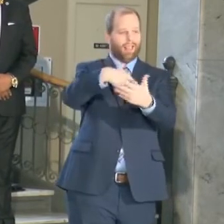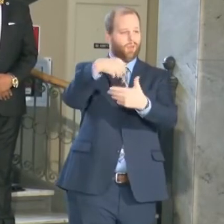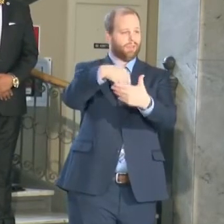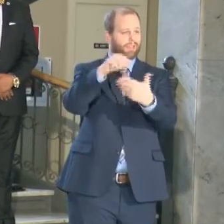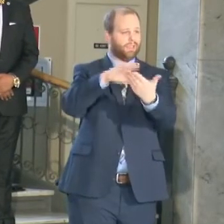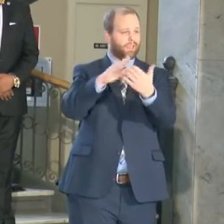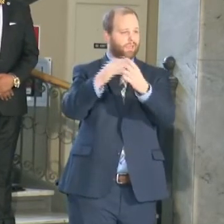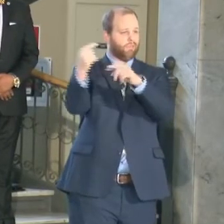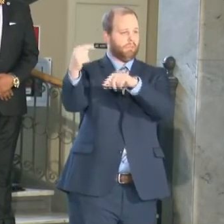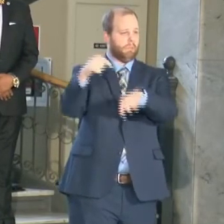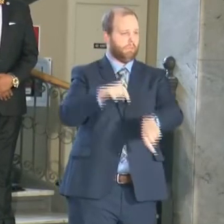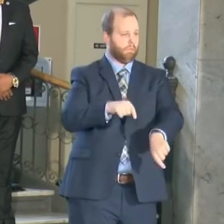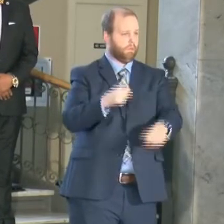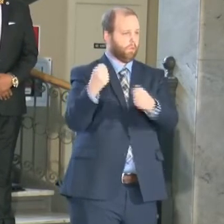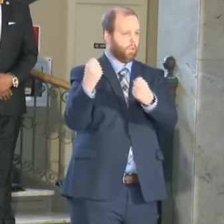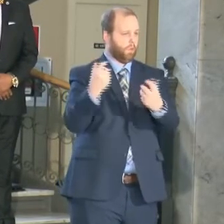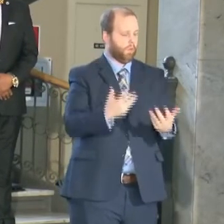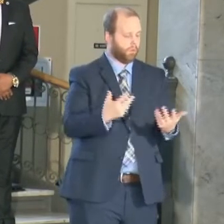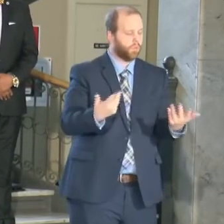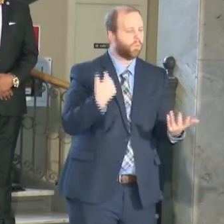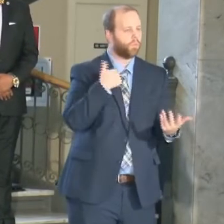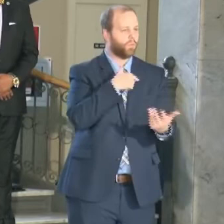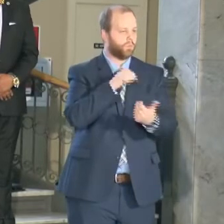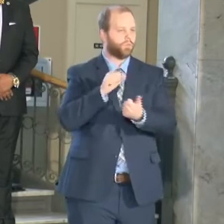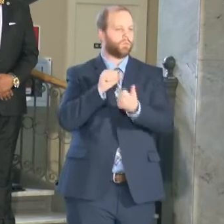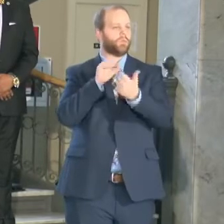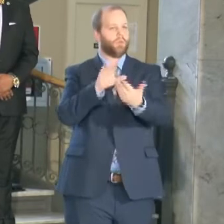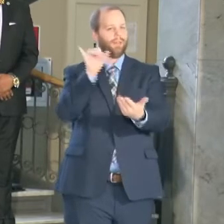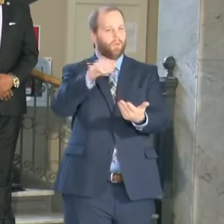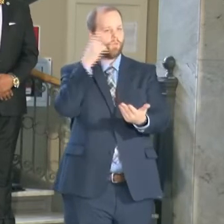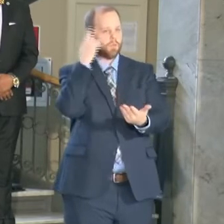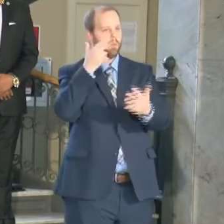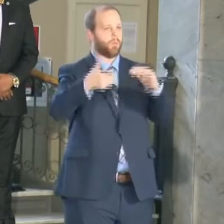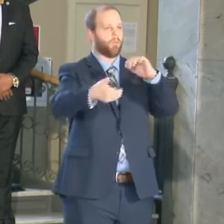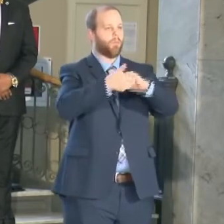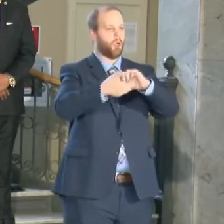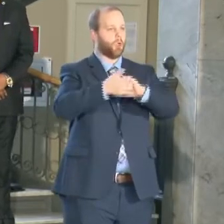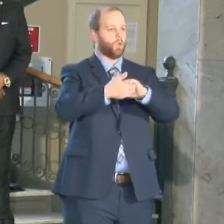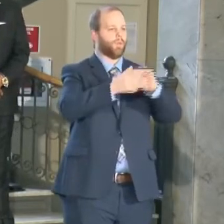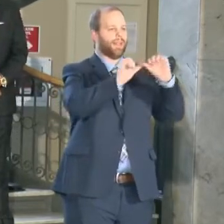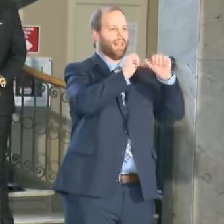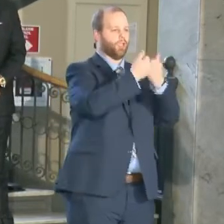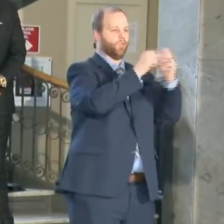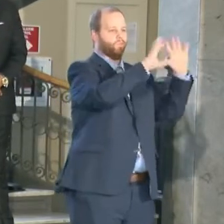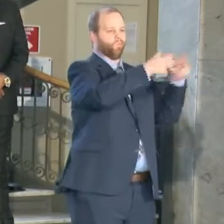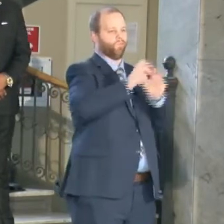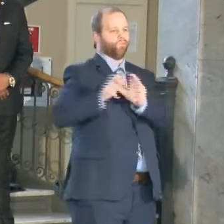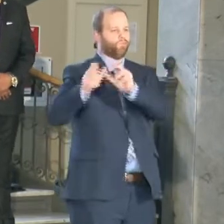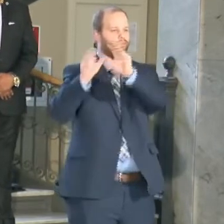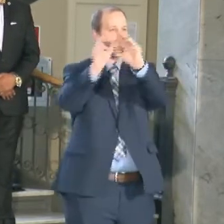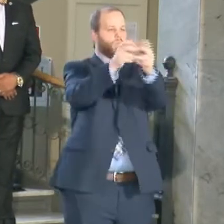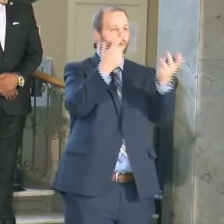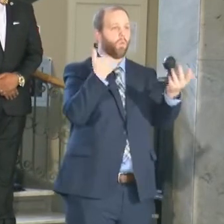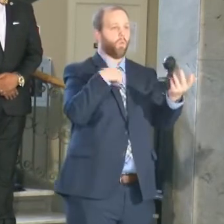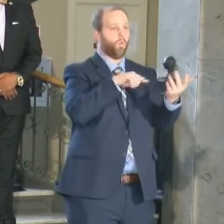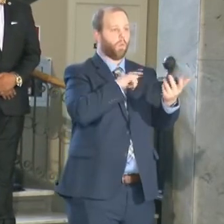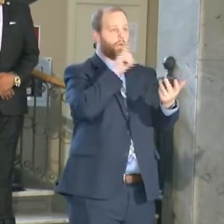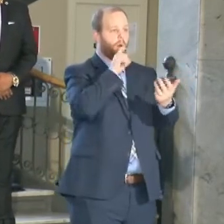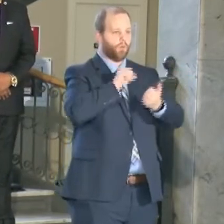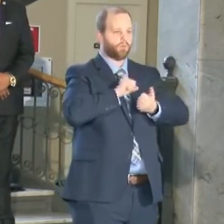addressing that as well that's why we're addressing with the atf the fbi the dea our u.s marshals and our u.s attorney we're addressing the short term